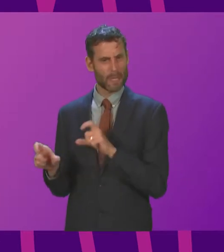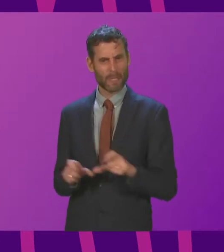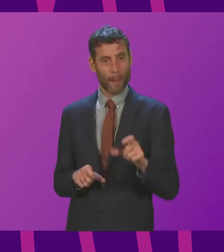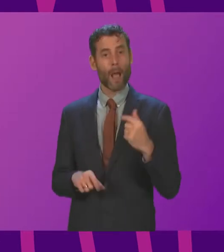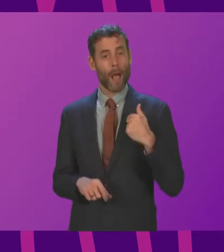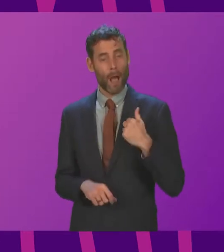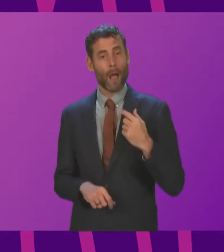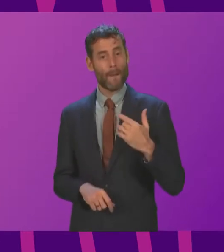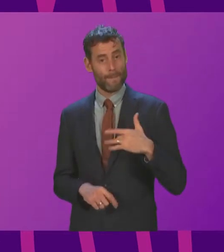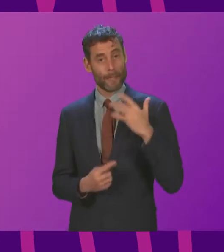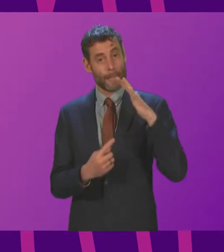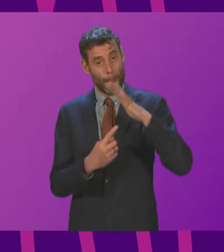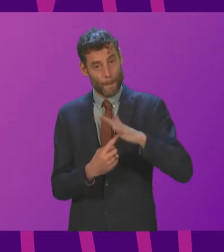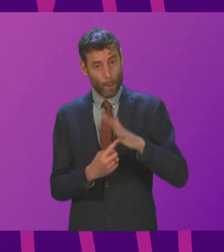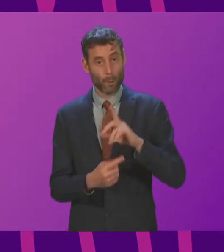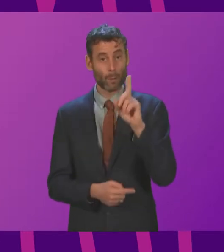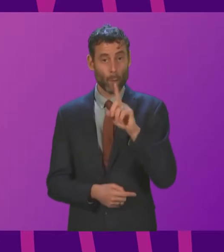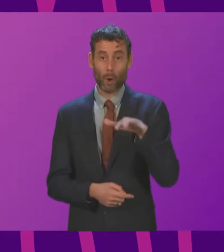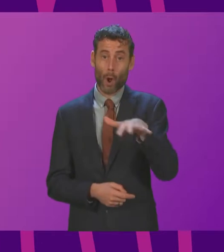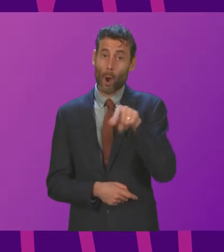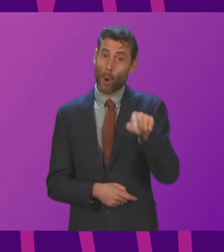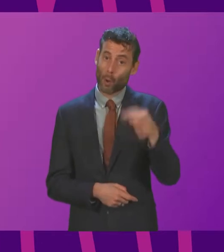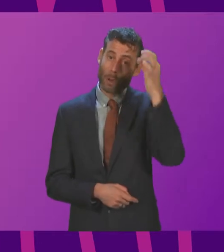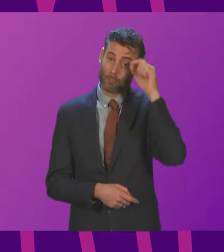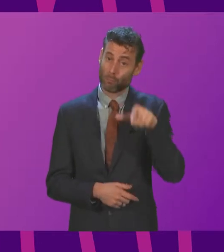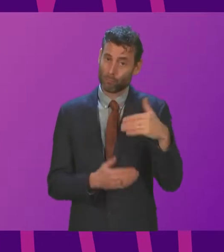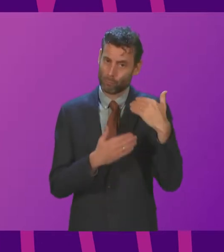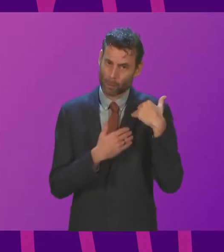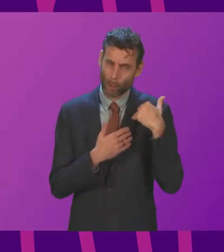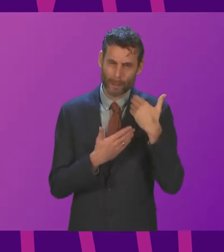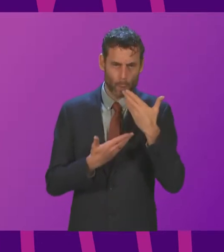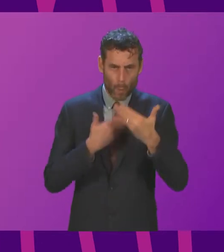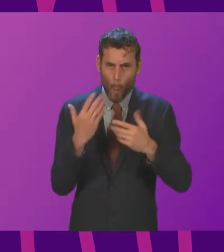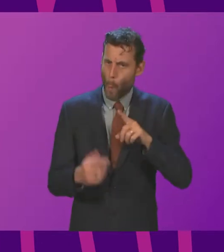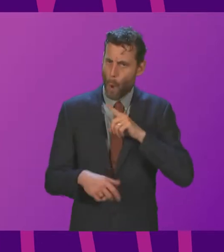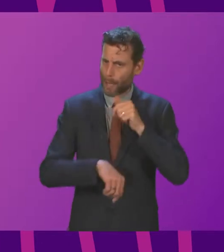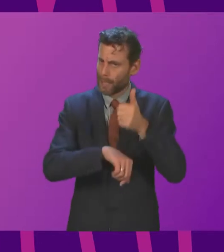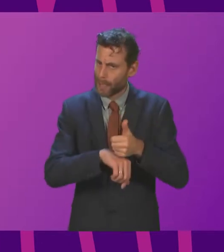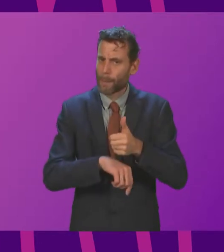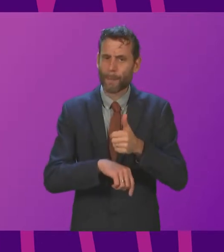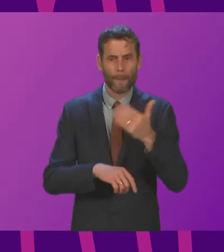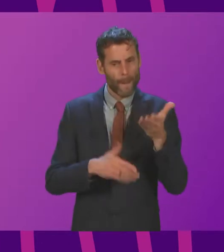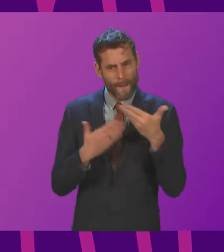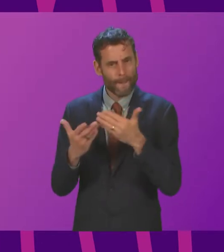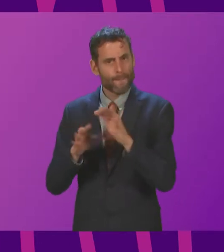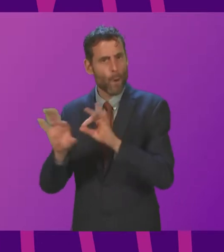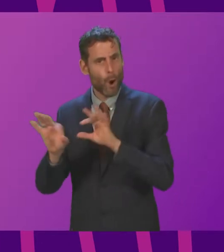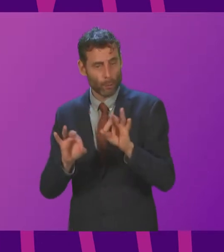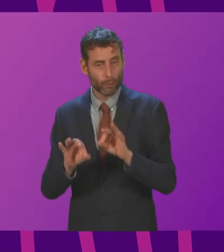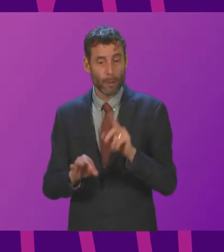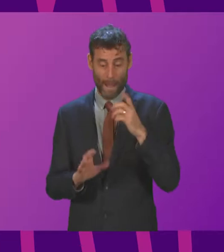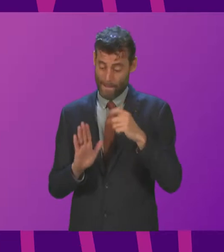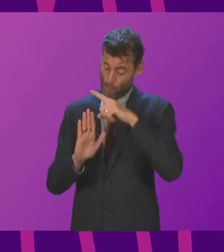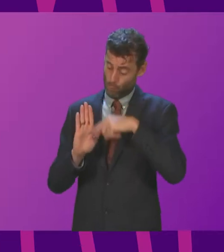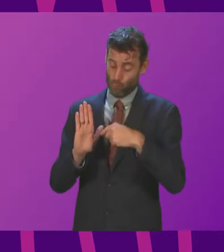answer is important. it recognises the role of local authorities when we're talking about schools but also sets out the requirements that local authorities